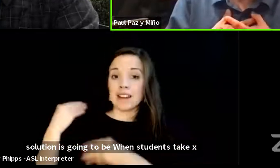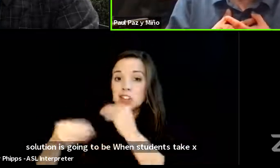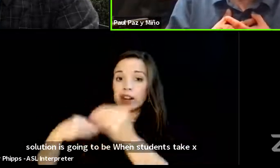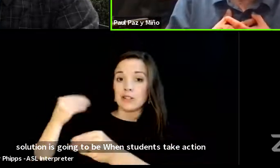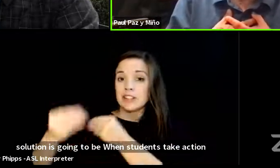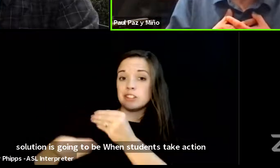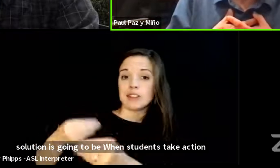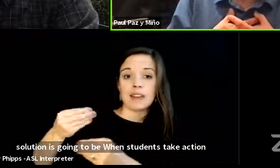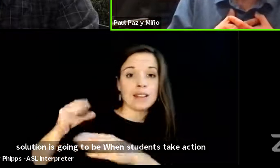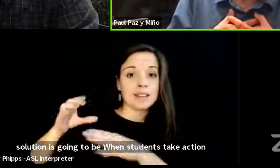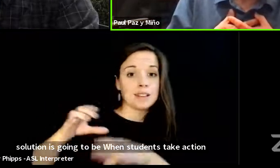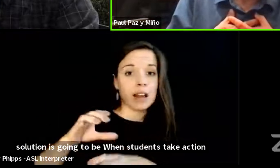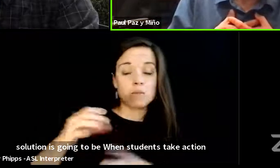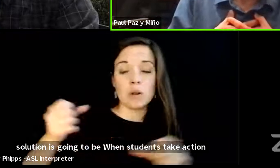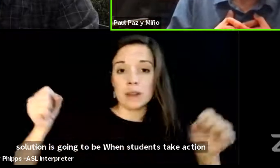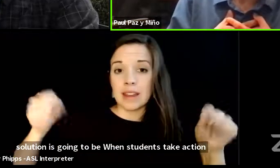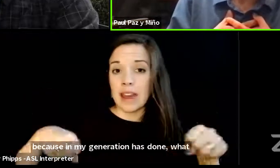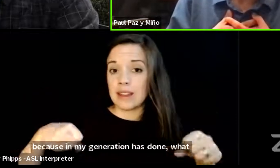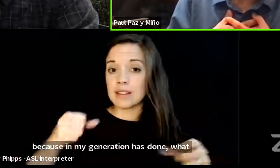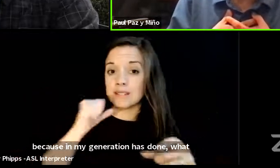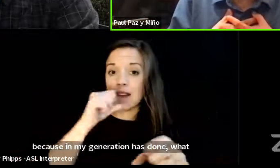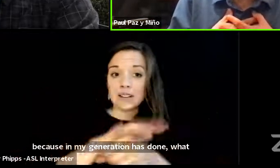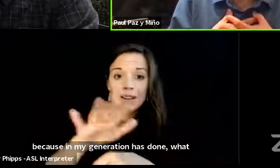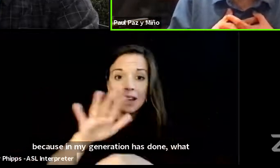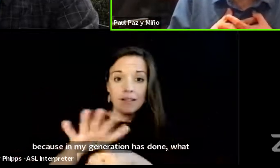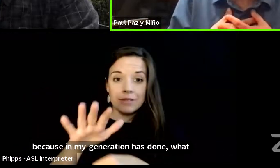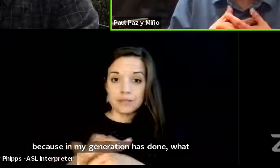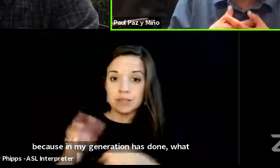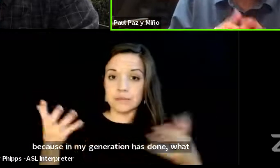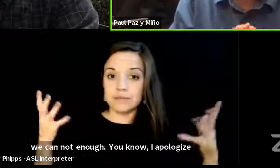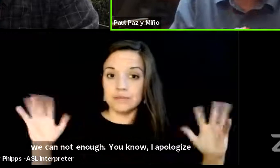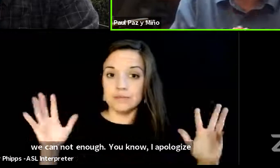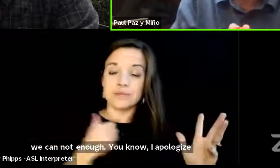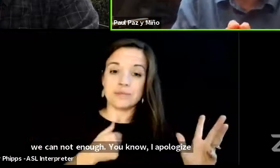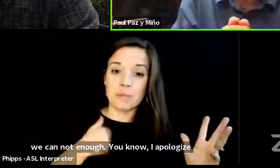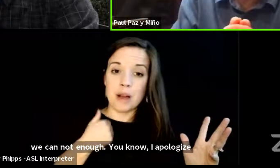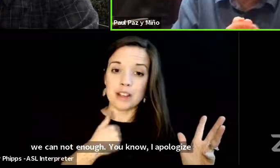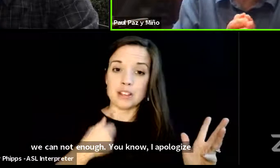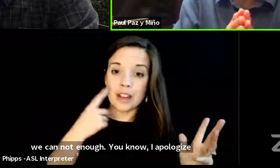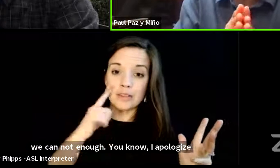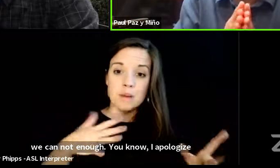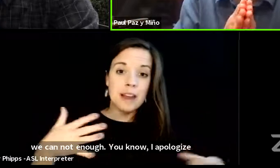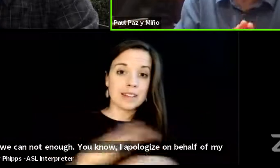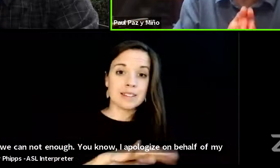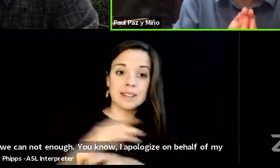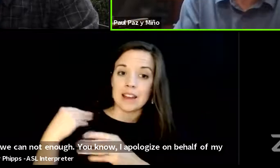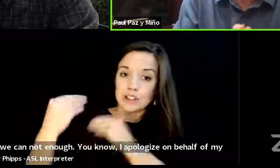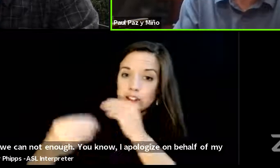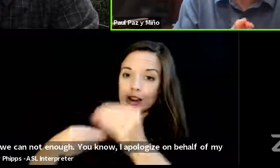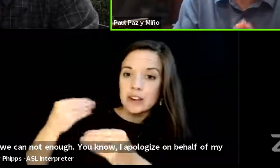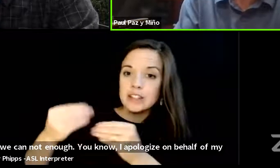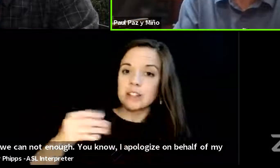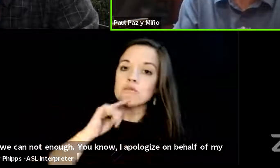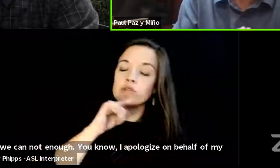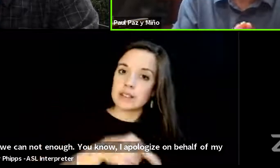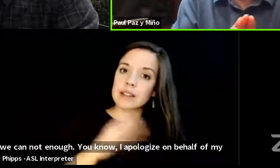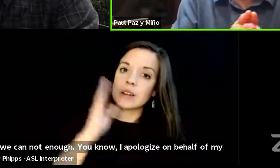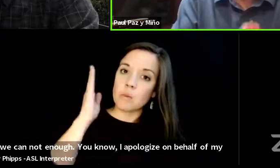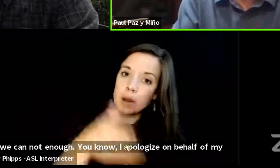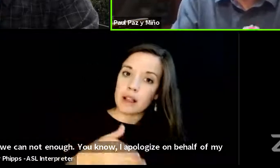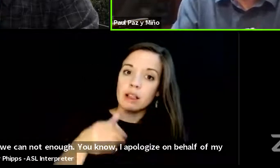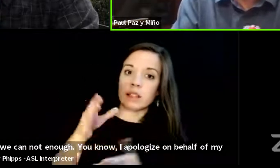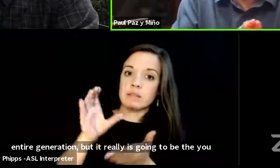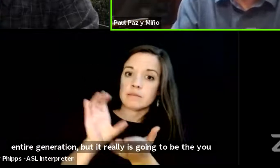what we can not enough you know i i apologize on behalf of my entire generation but it really is going to be